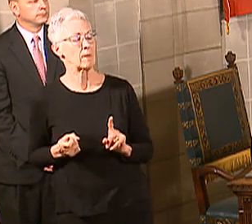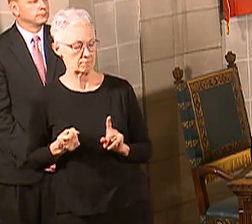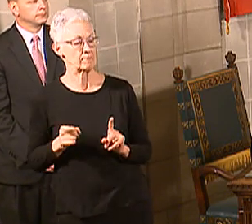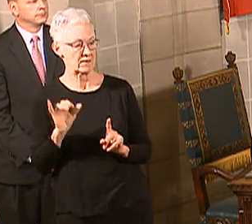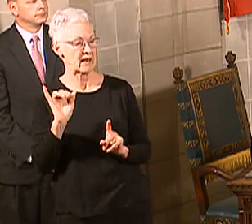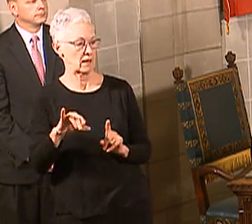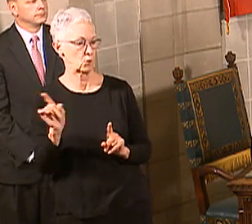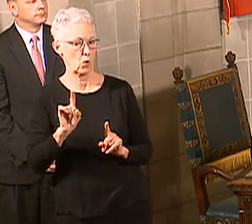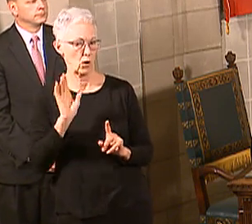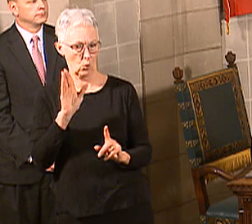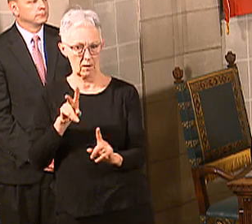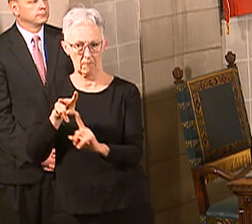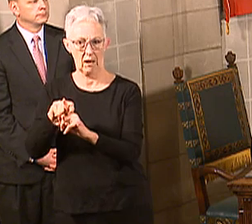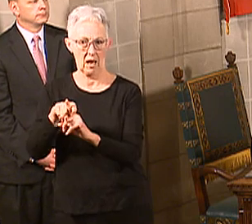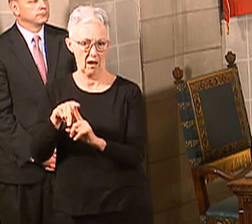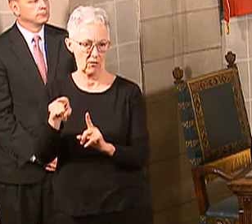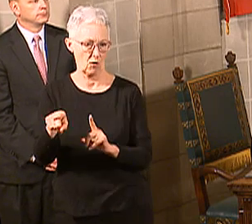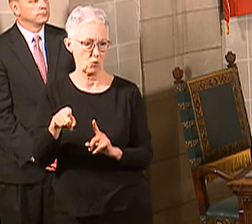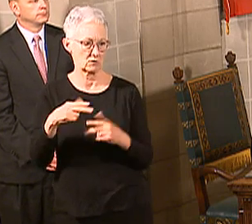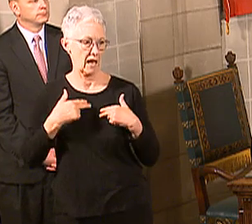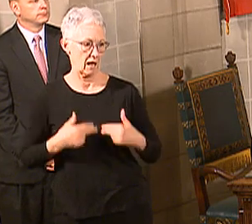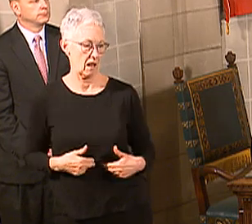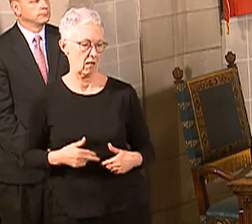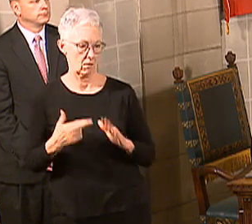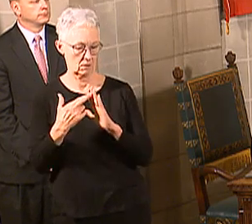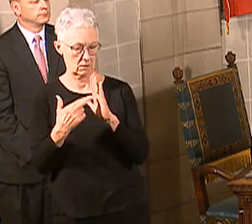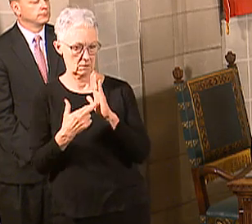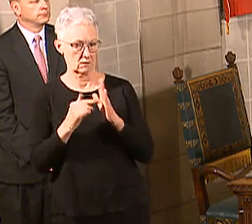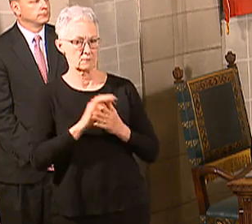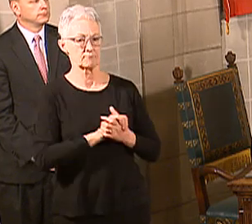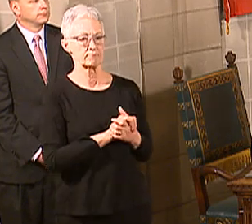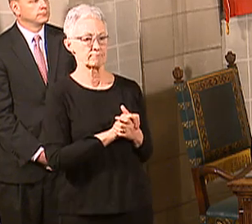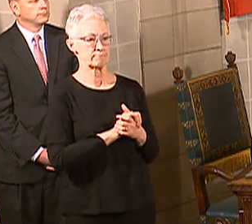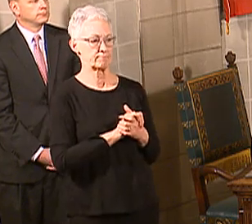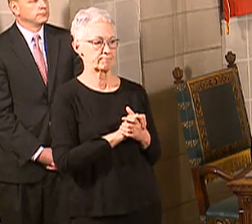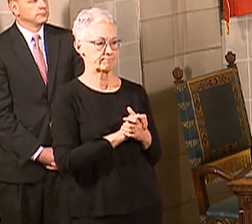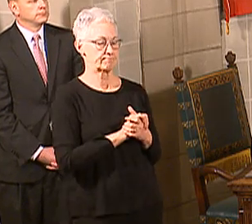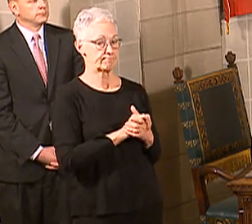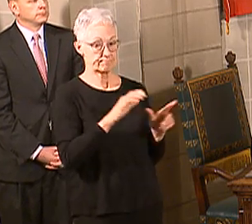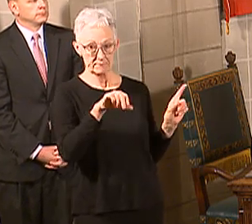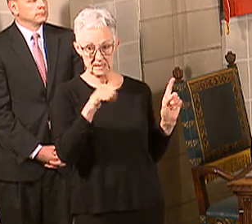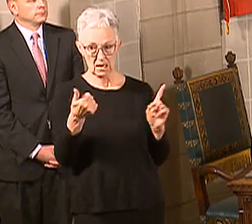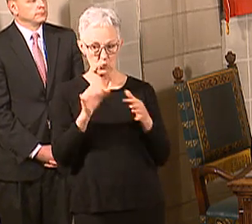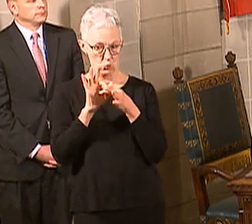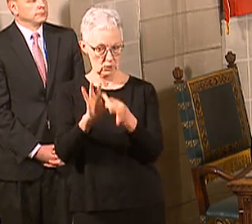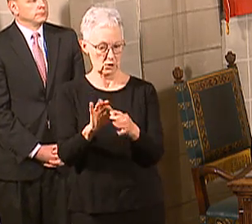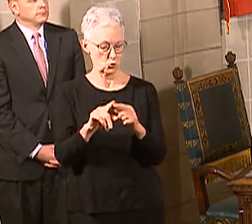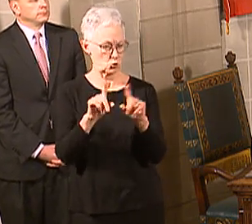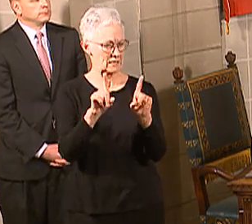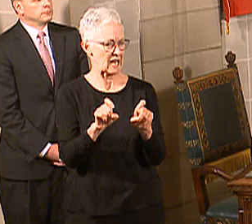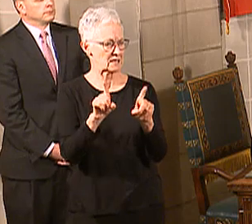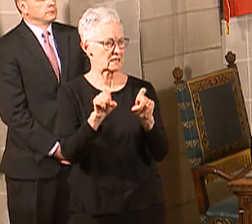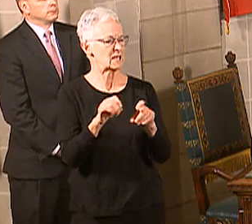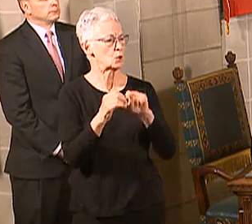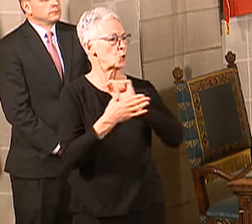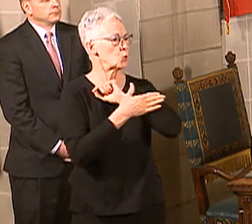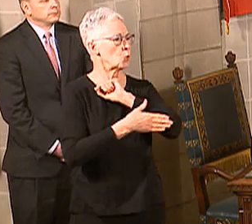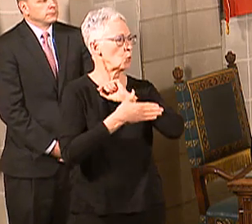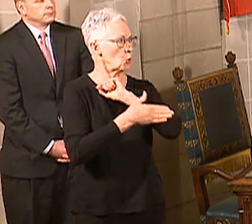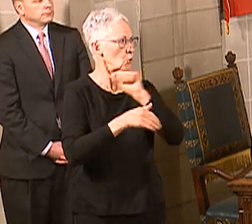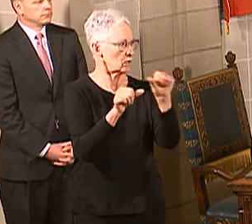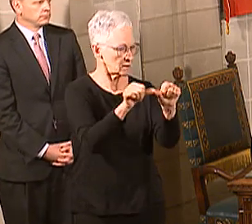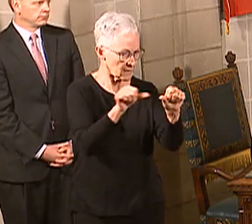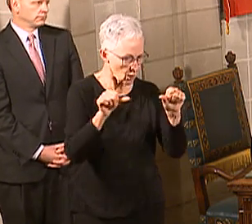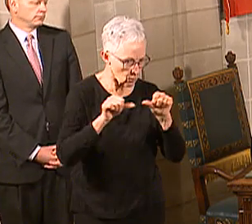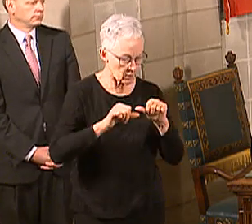the spread of the virus is there. And then just one other thing with regard to testing in our rural communities. If somebody is meeting the same